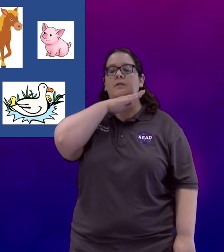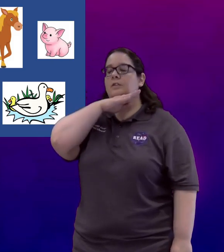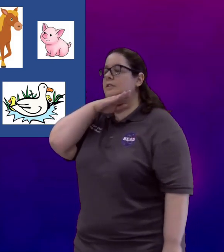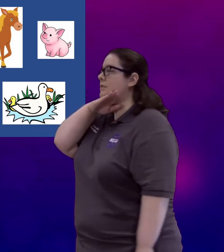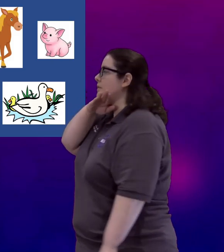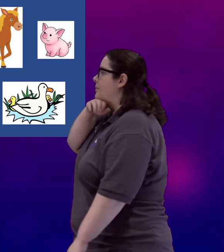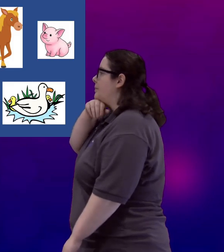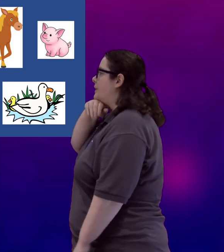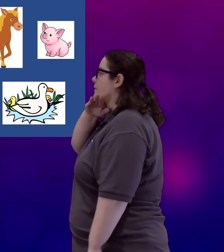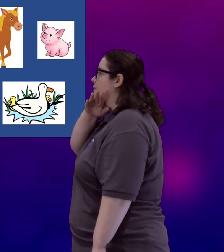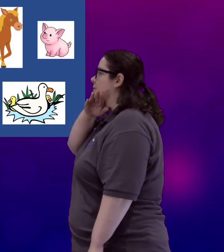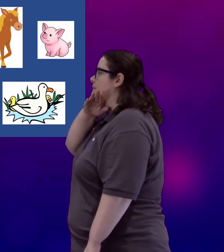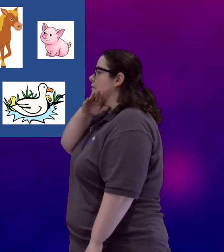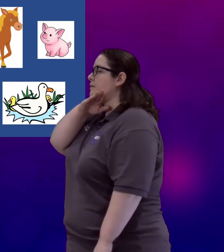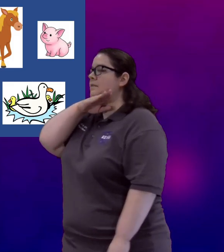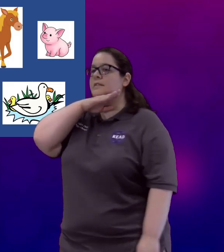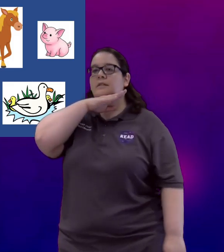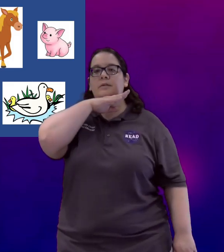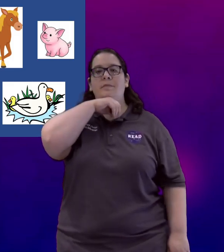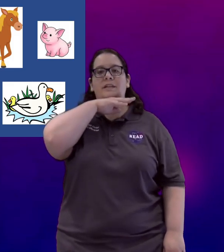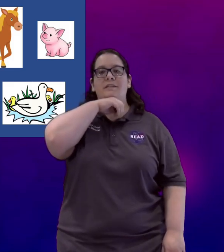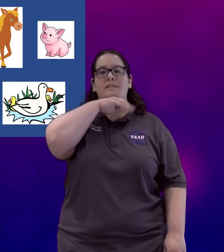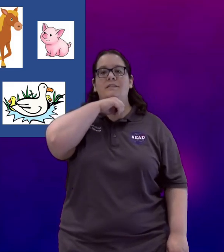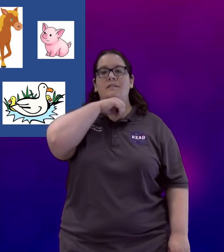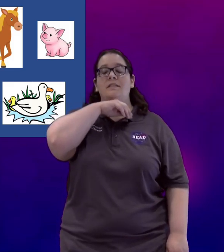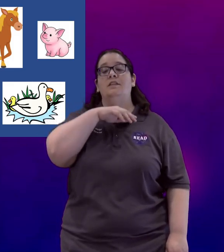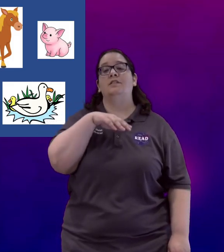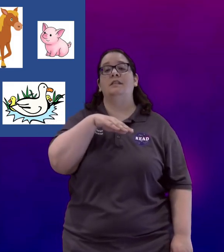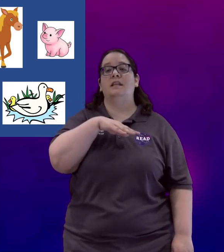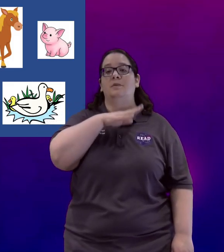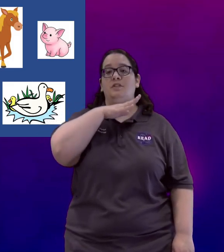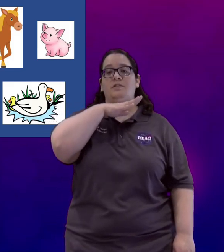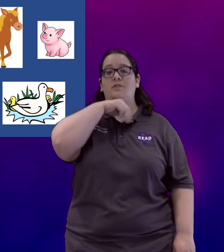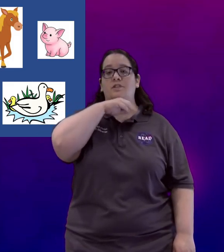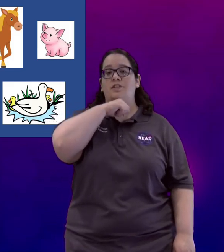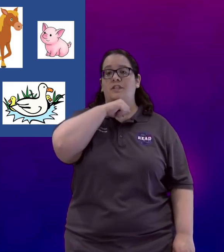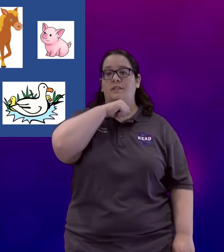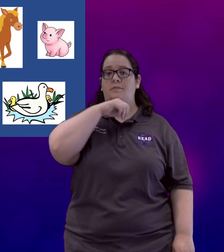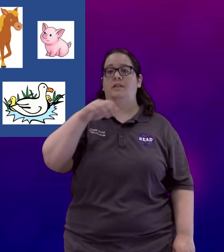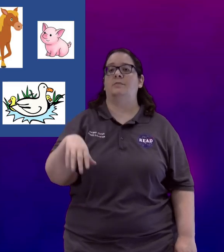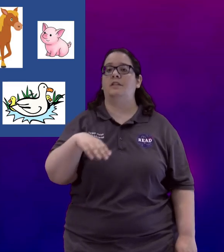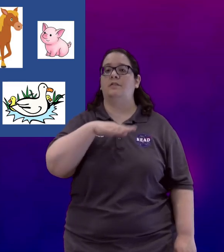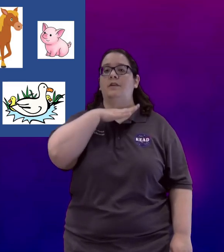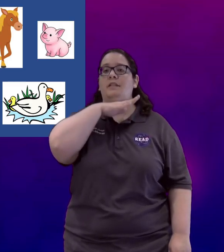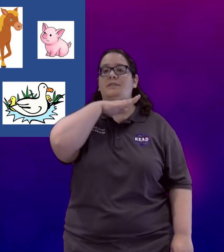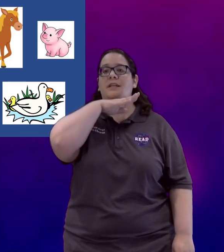inwards. Pig. Pig. This is also the sign that we use for dirty because pigs are very messy right?